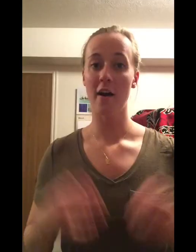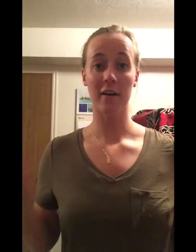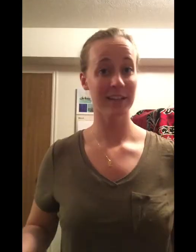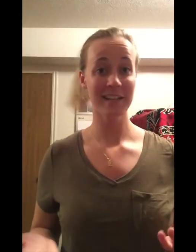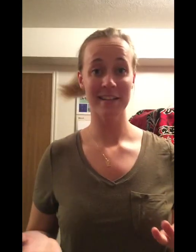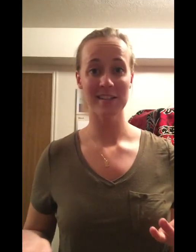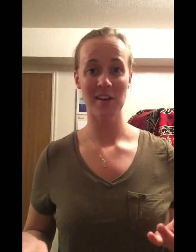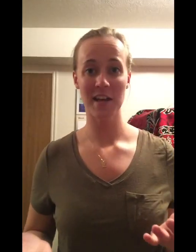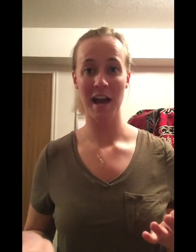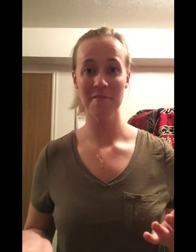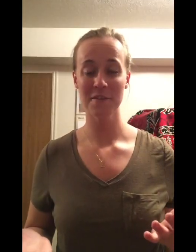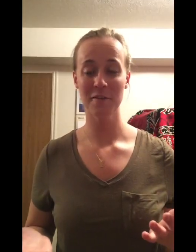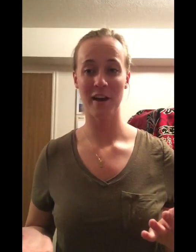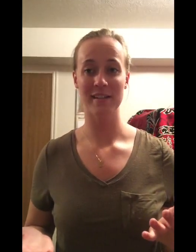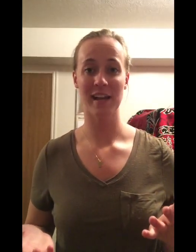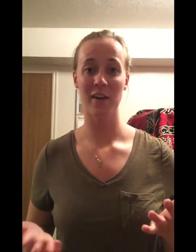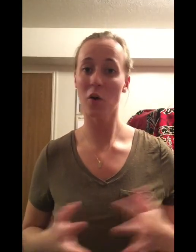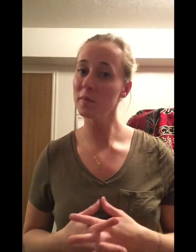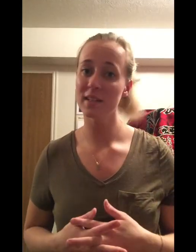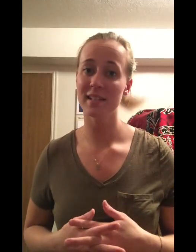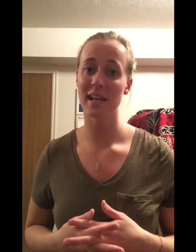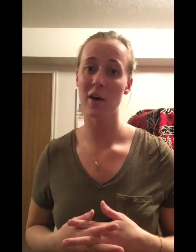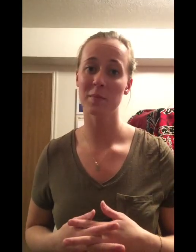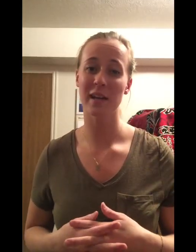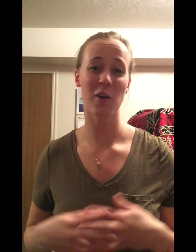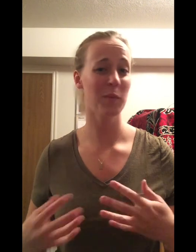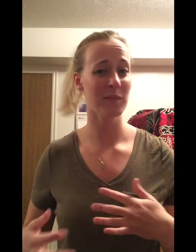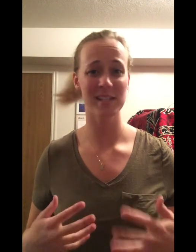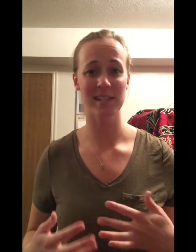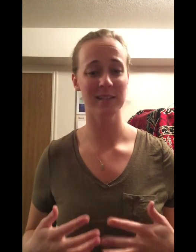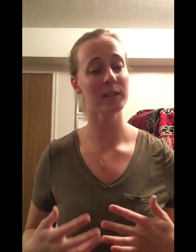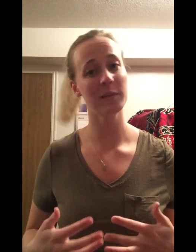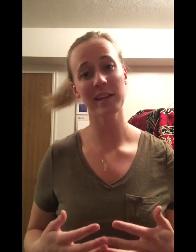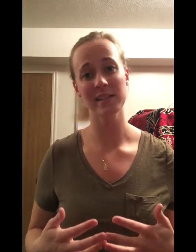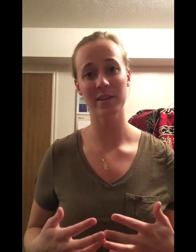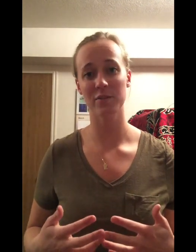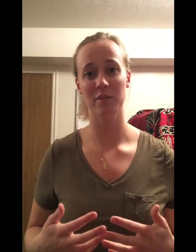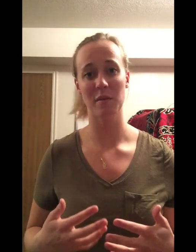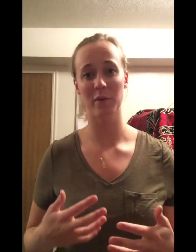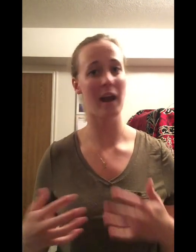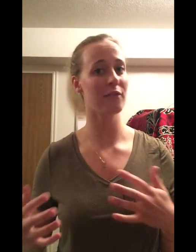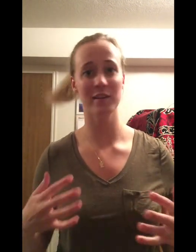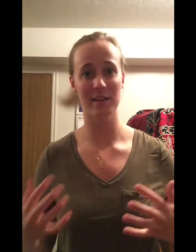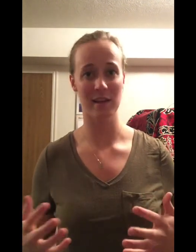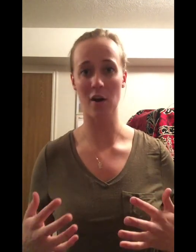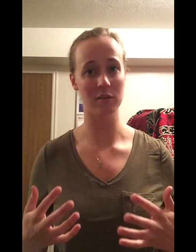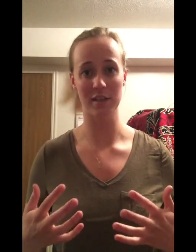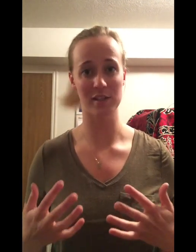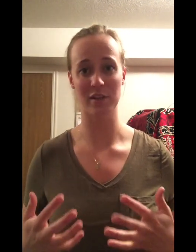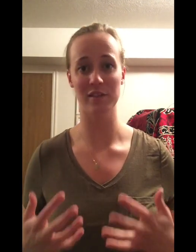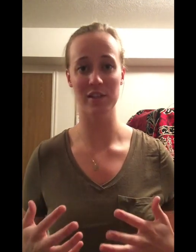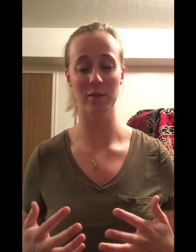All right, that's all I have for you guys. I hope that this helped. I hope it makes it a little bit easier to remember everything that all of these nerves do.